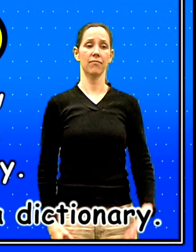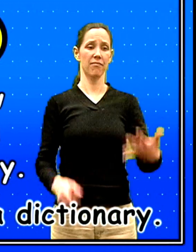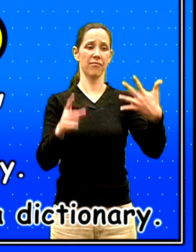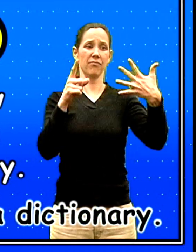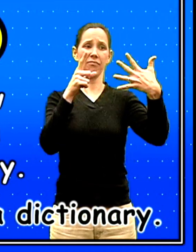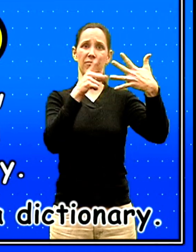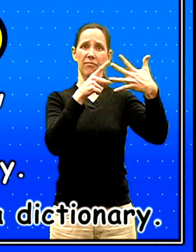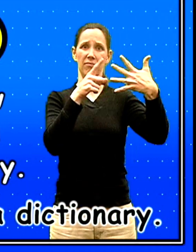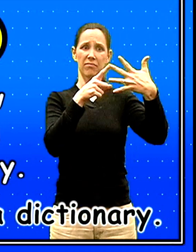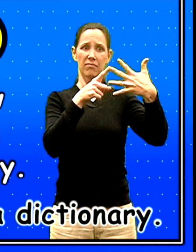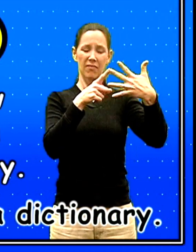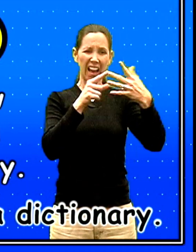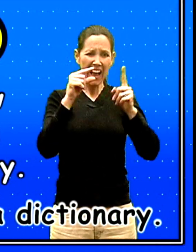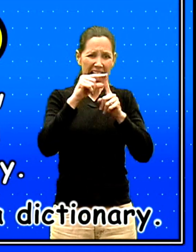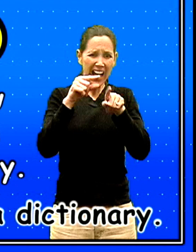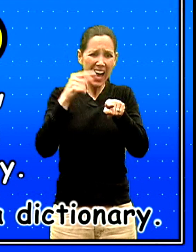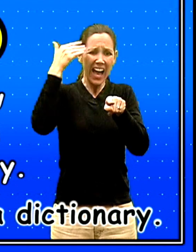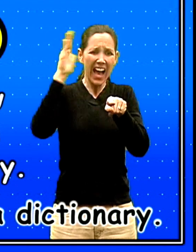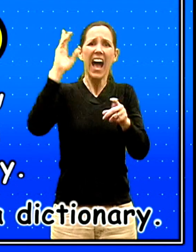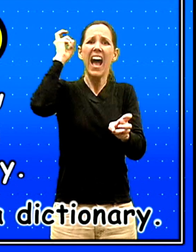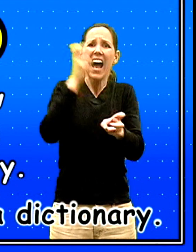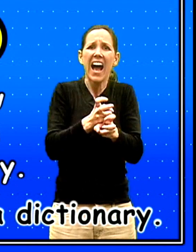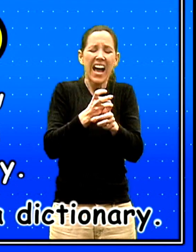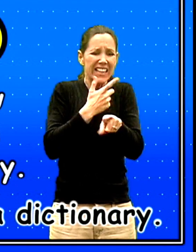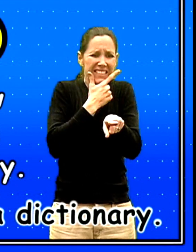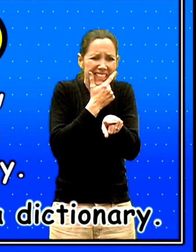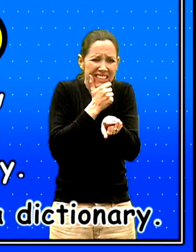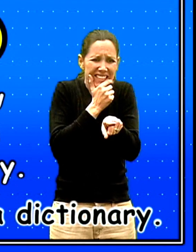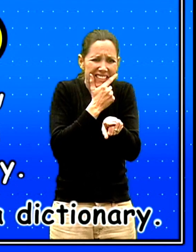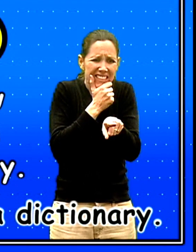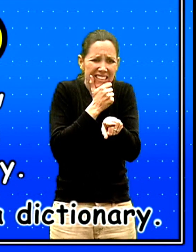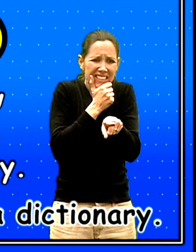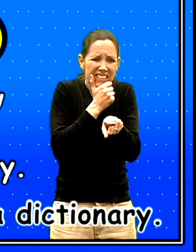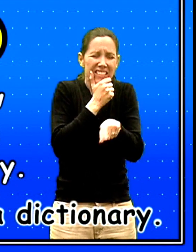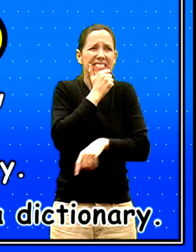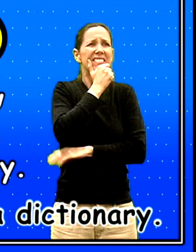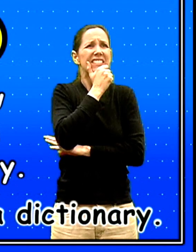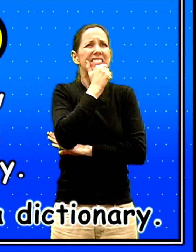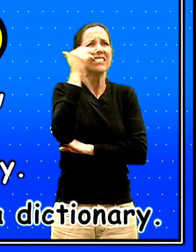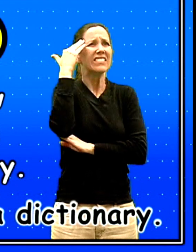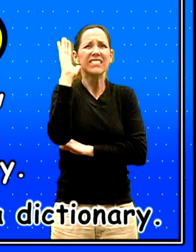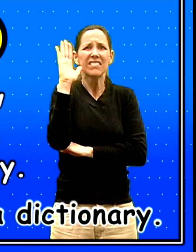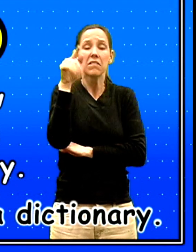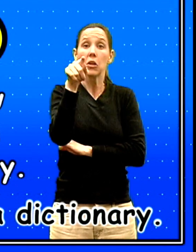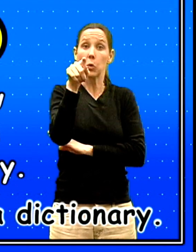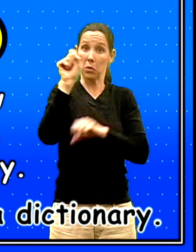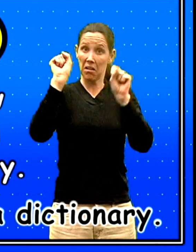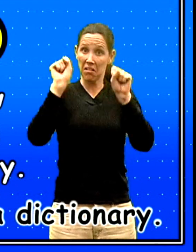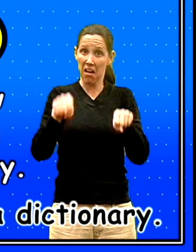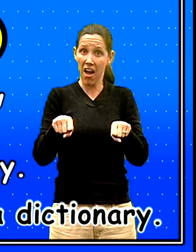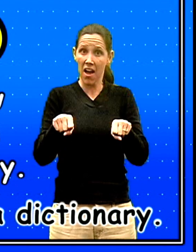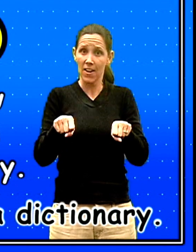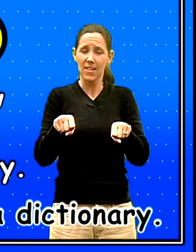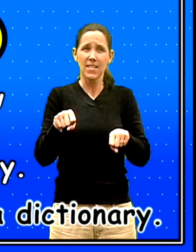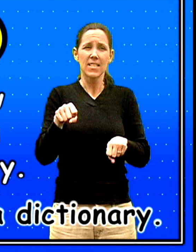Find new words in the story. If a word is hard and you don't know, hmm, you can